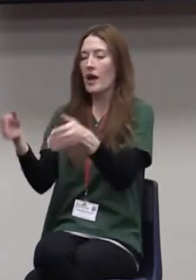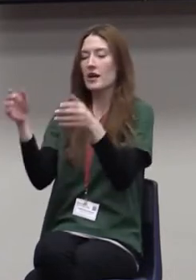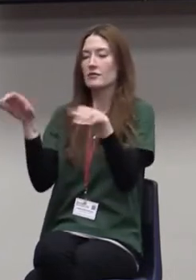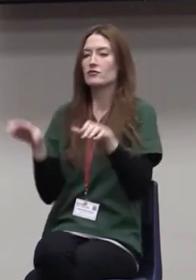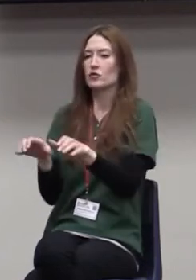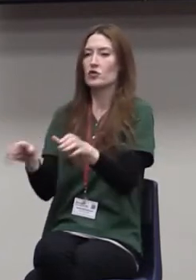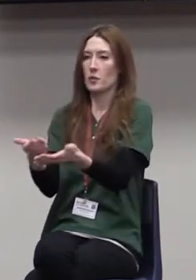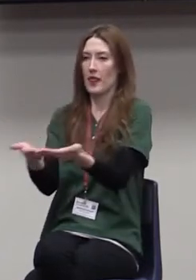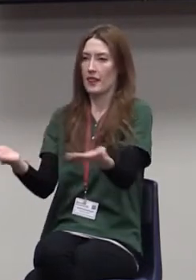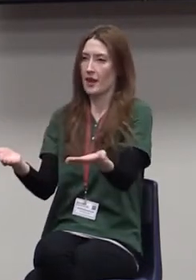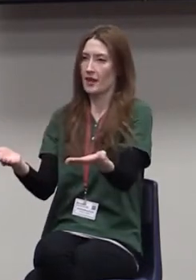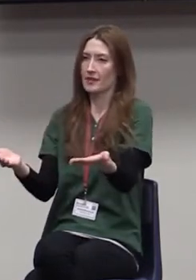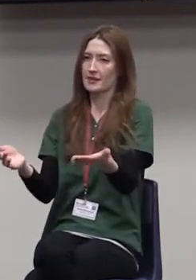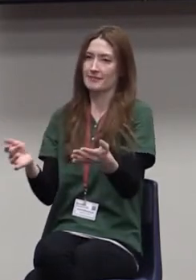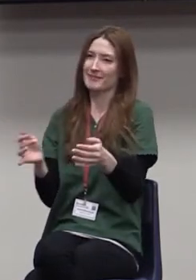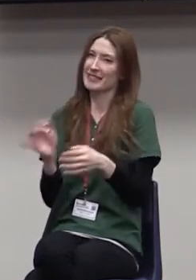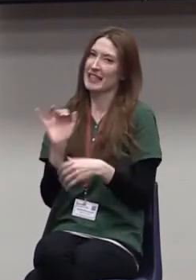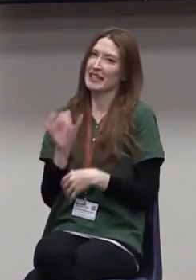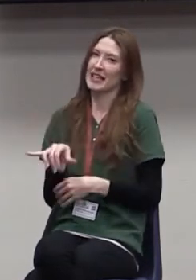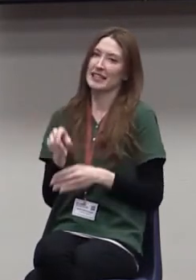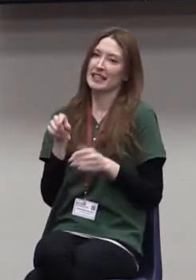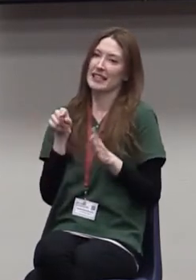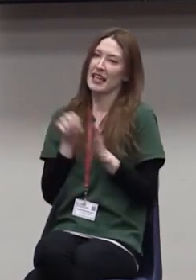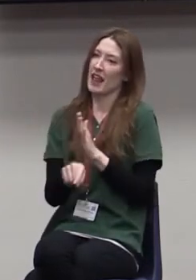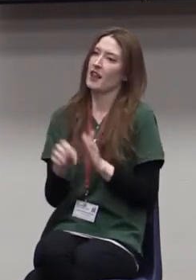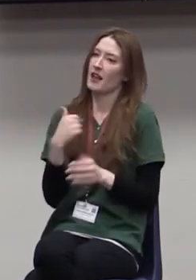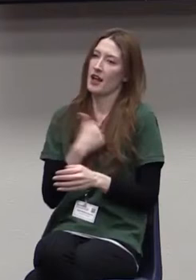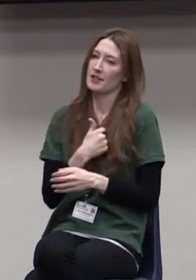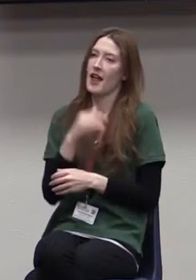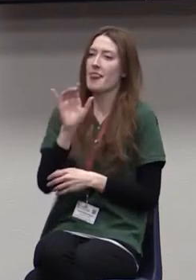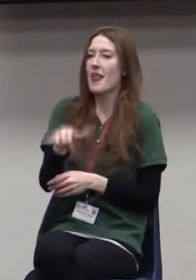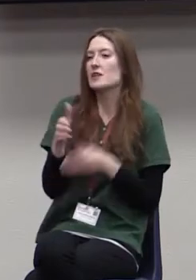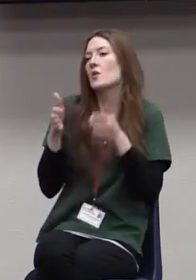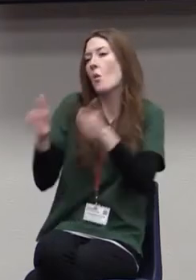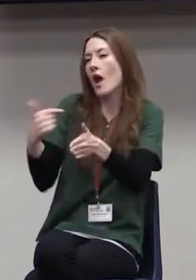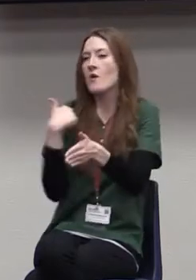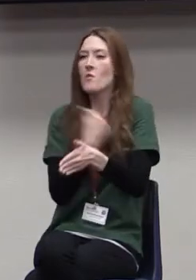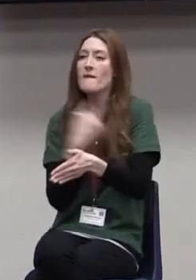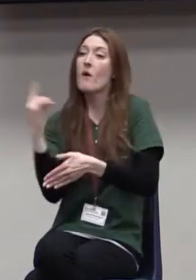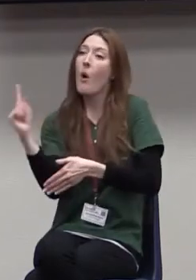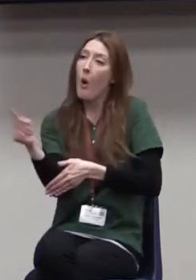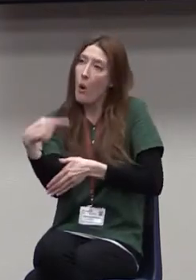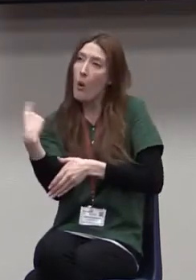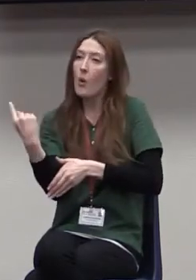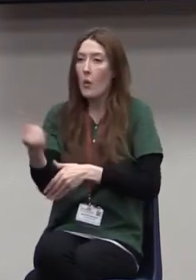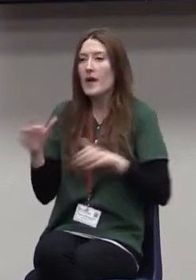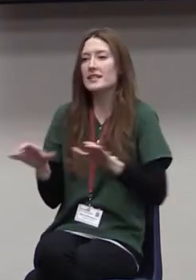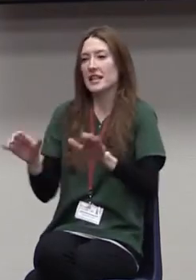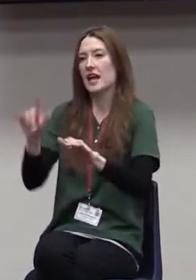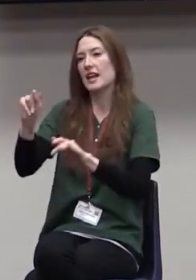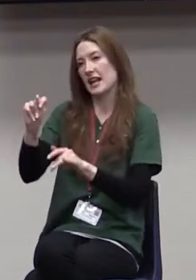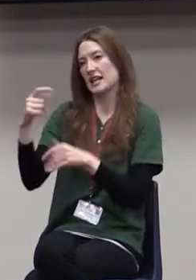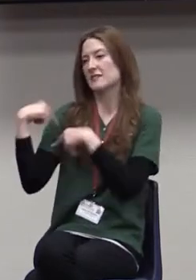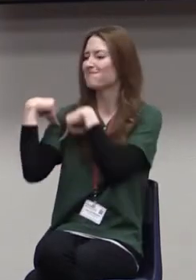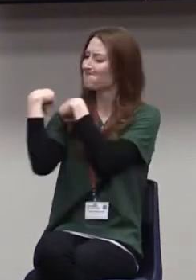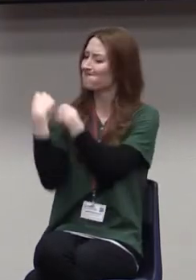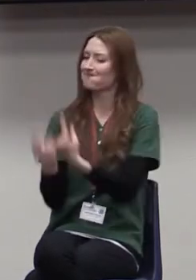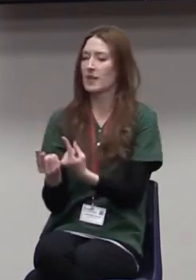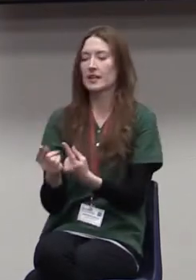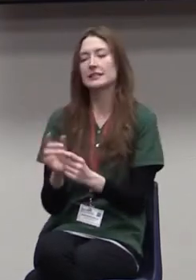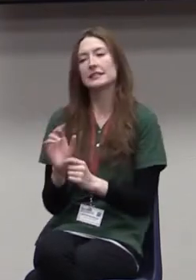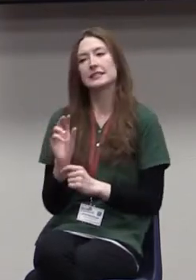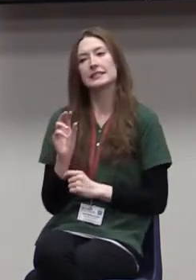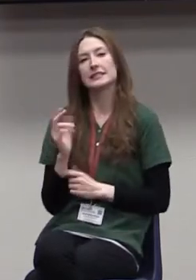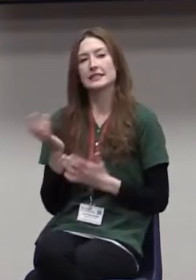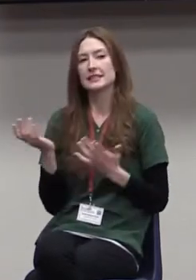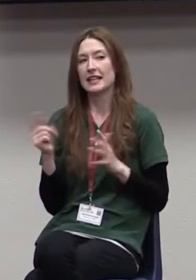us. That's the way we've always done it. And now we're being forced to do things differently. You